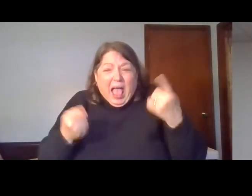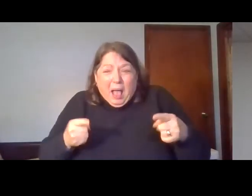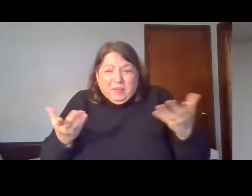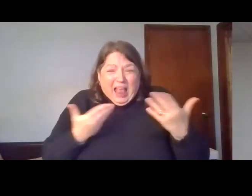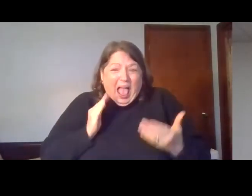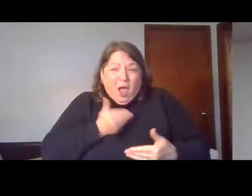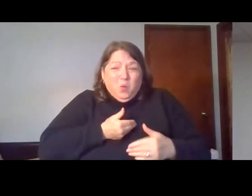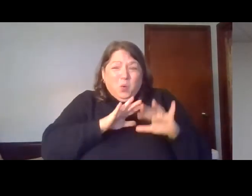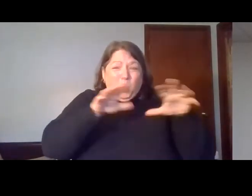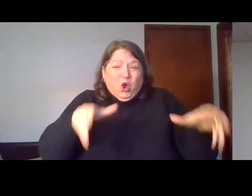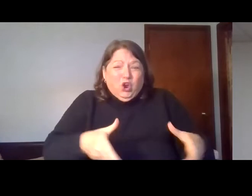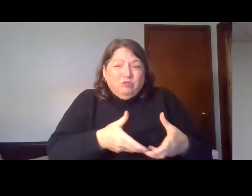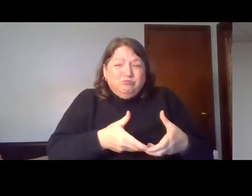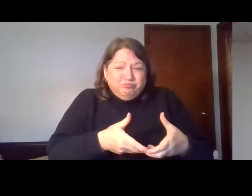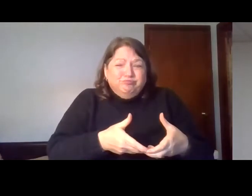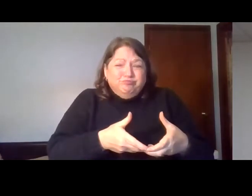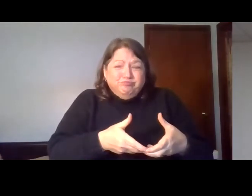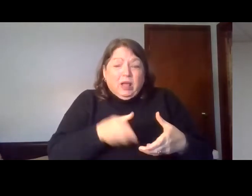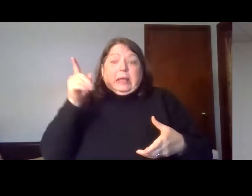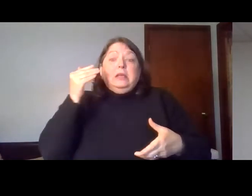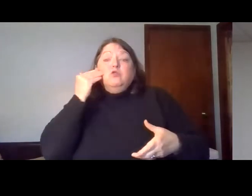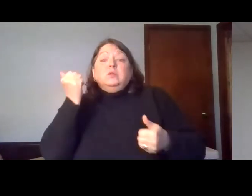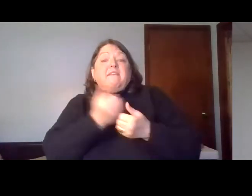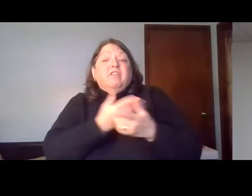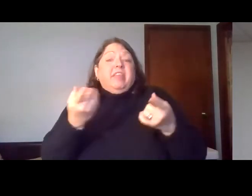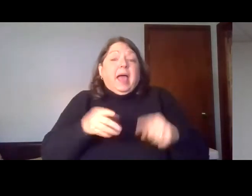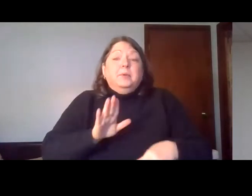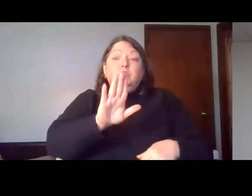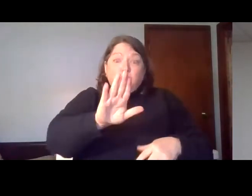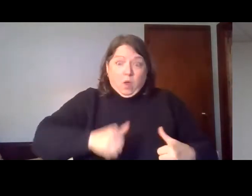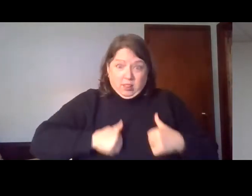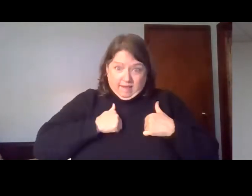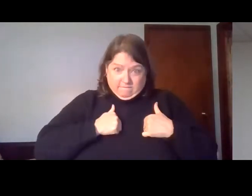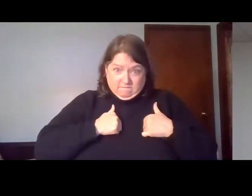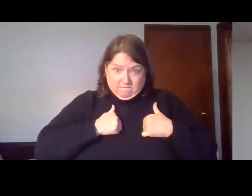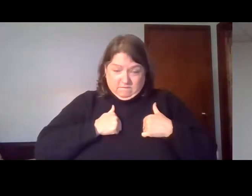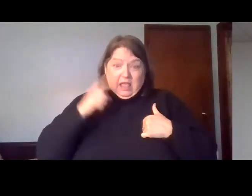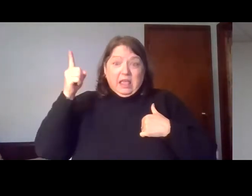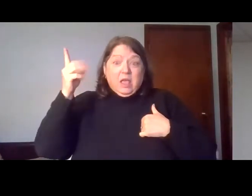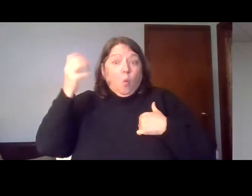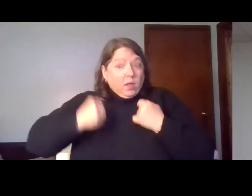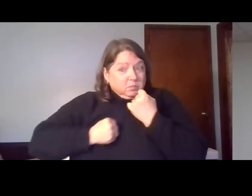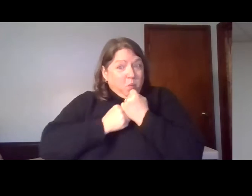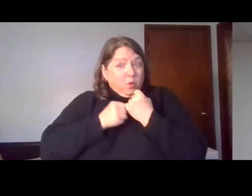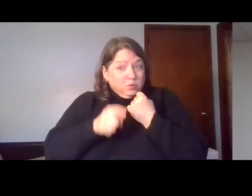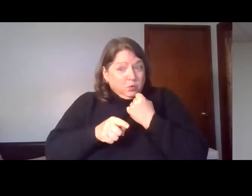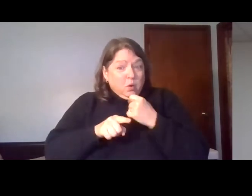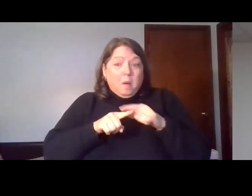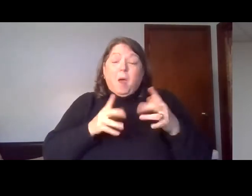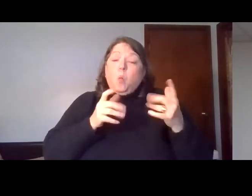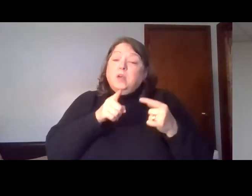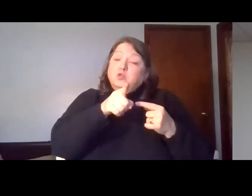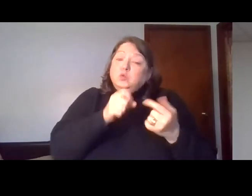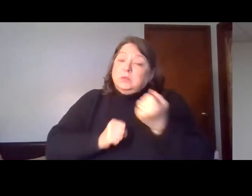in your life. And I want you to know that he's on your side, but he also wants you to be on his side.